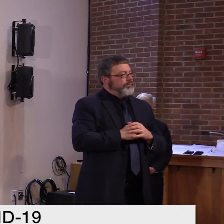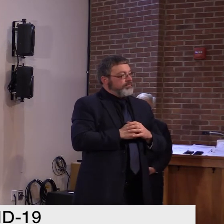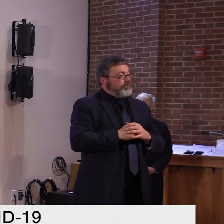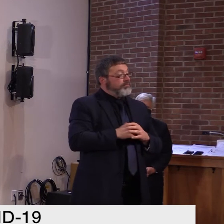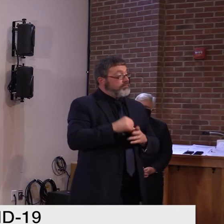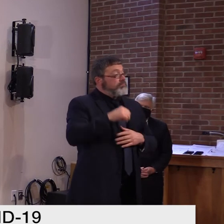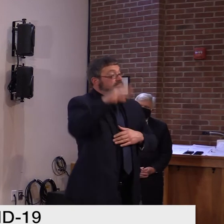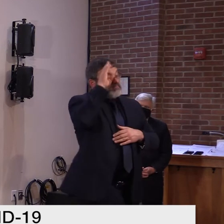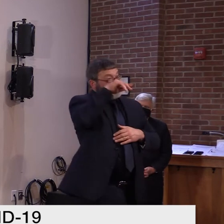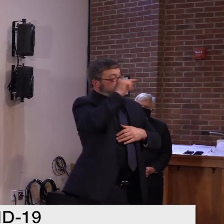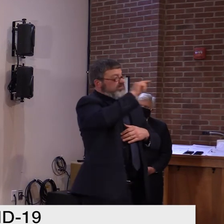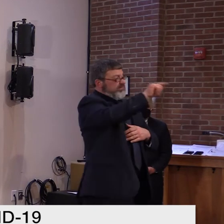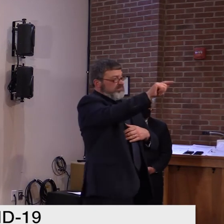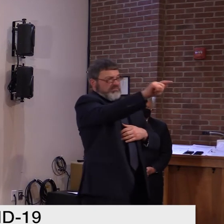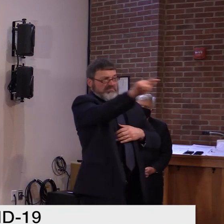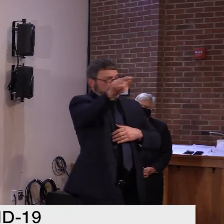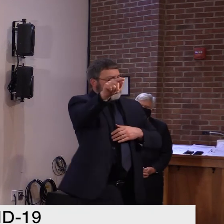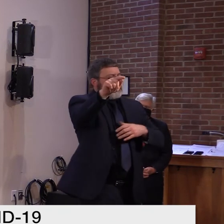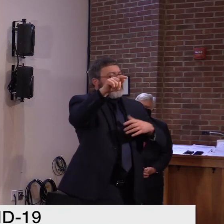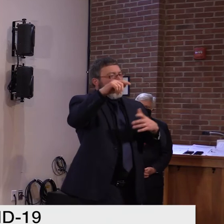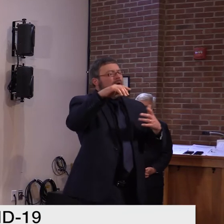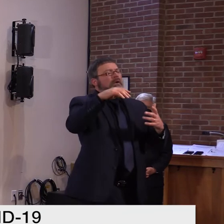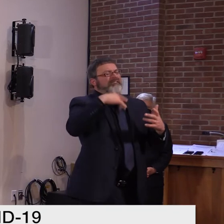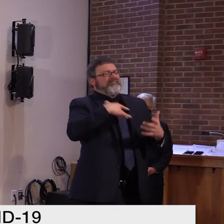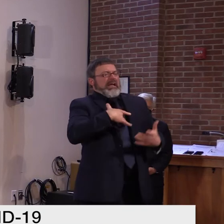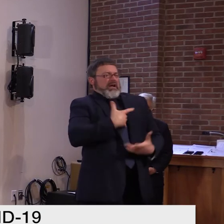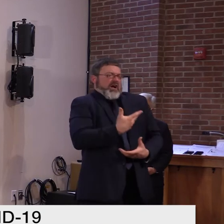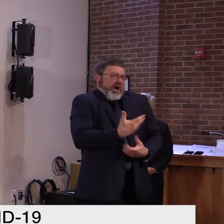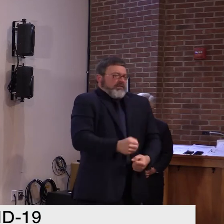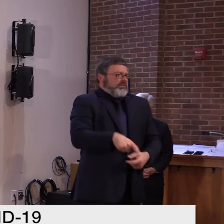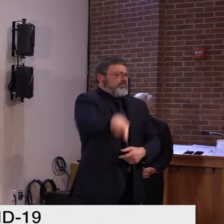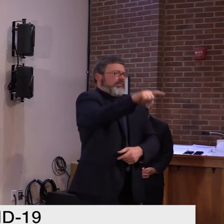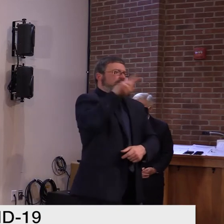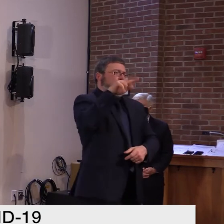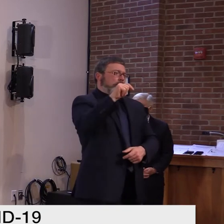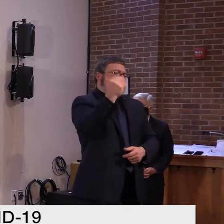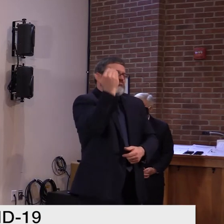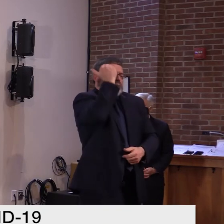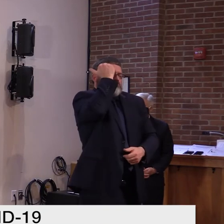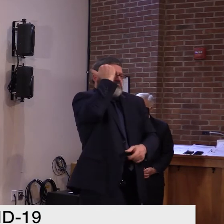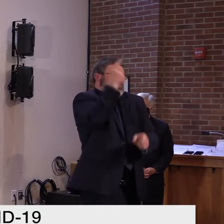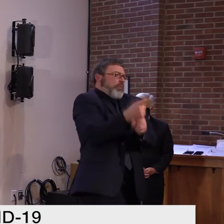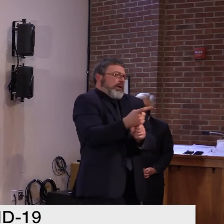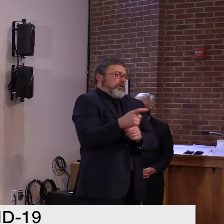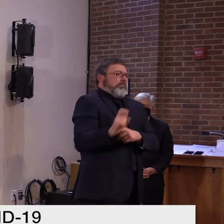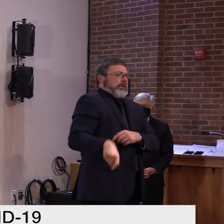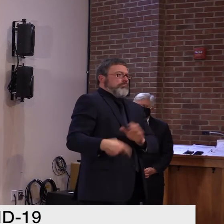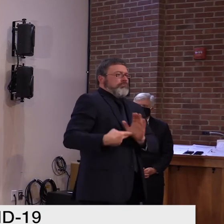it could affect their family, their friends, their neighbors, uh, and, uh, all across Vermont.